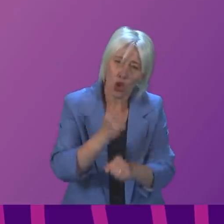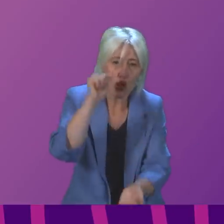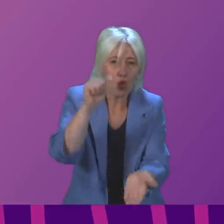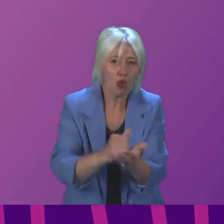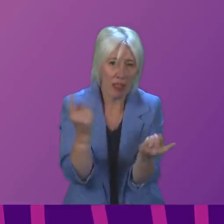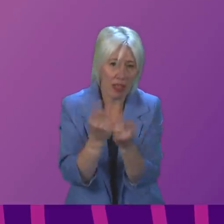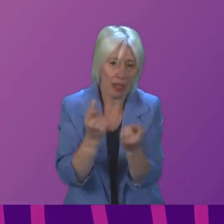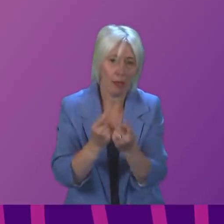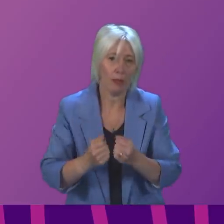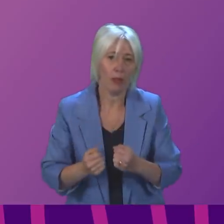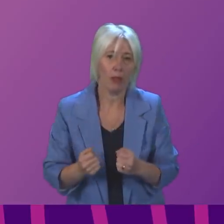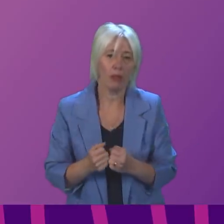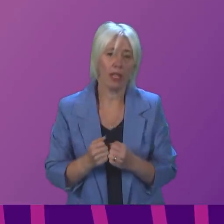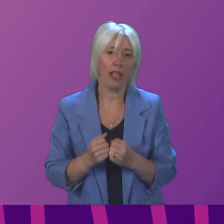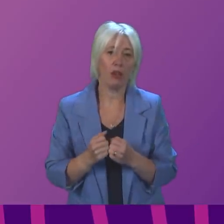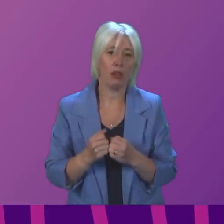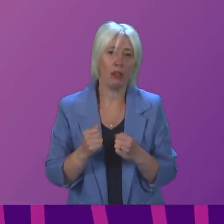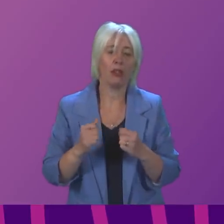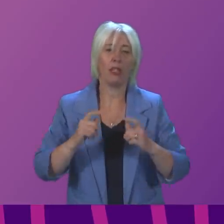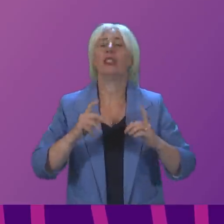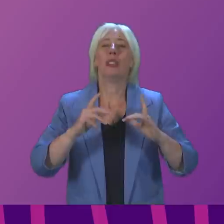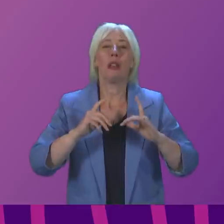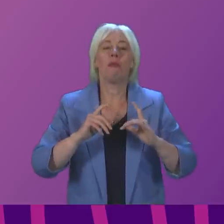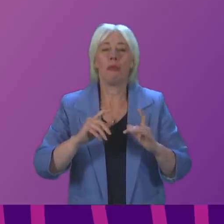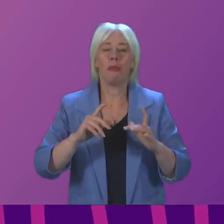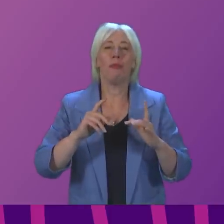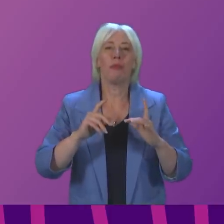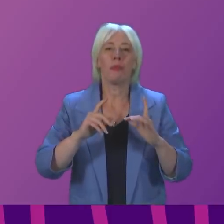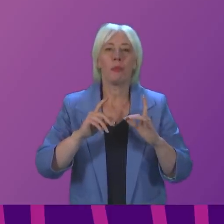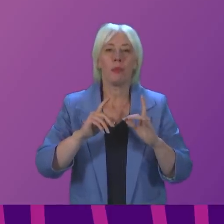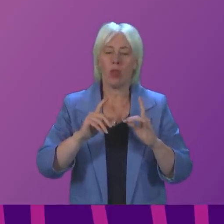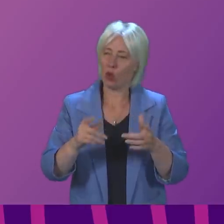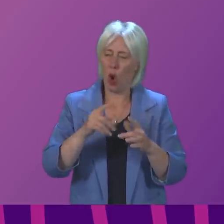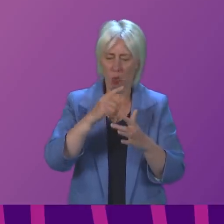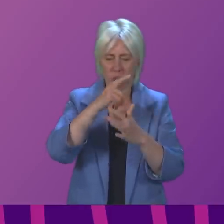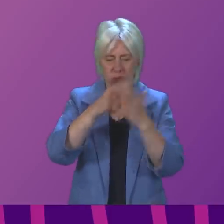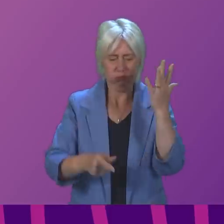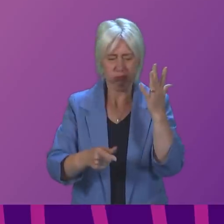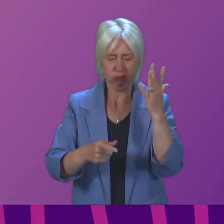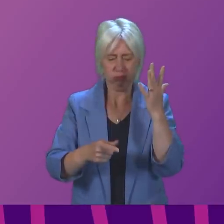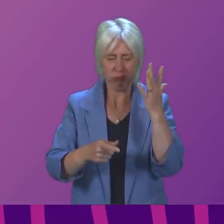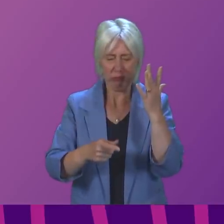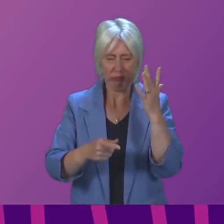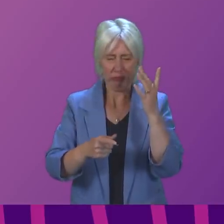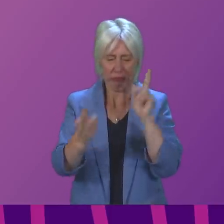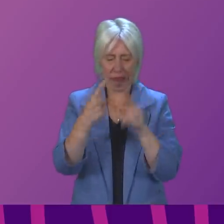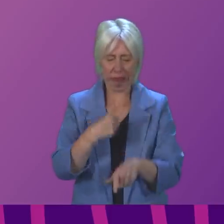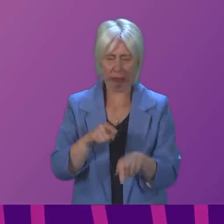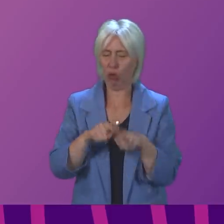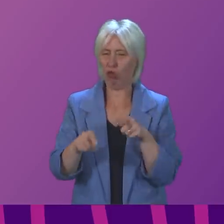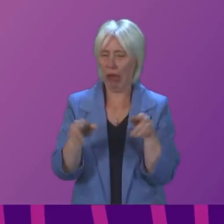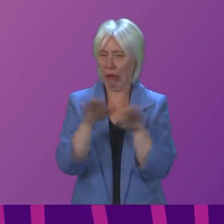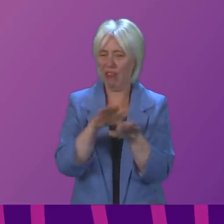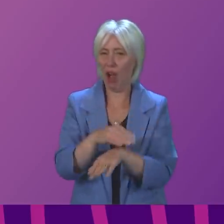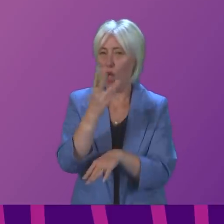First Minister, I ll try to cover all of the points that were raised there under three broad headings as briefly as